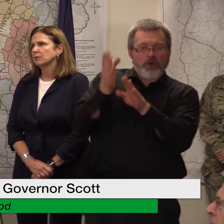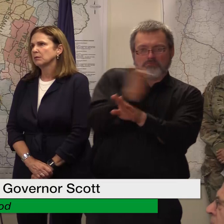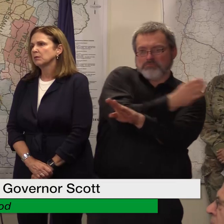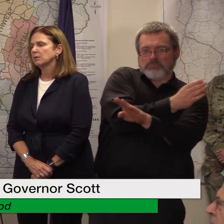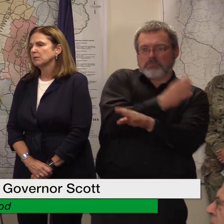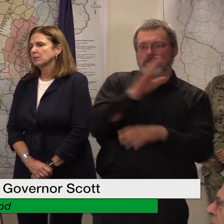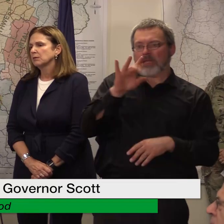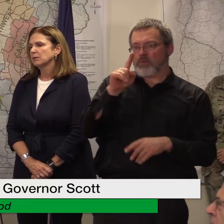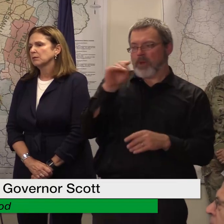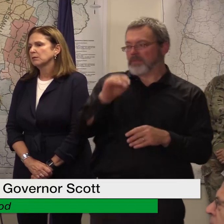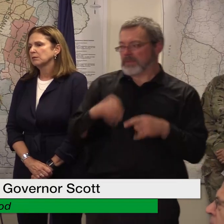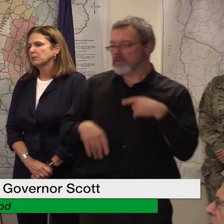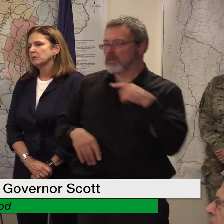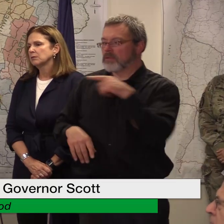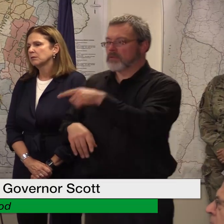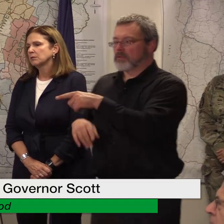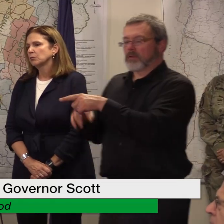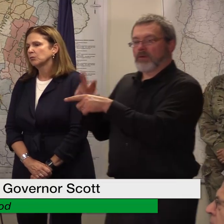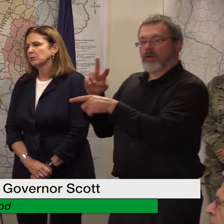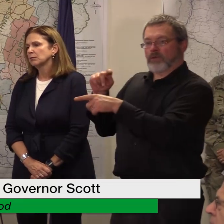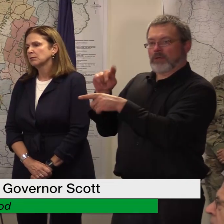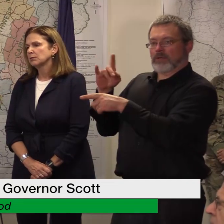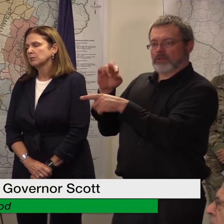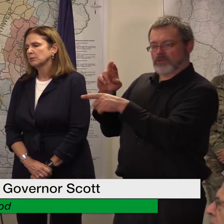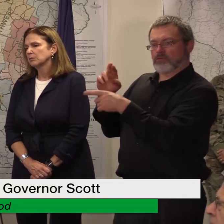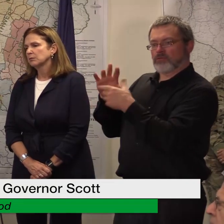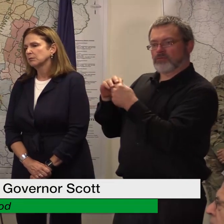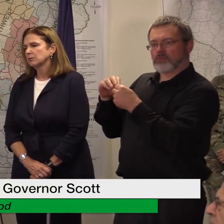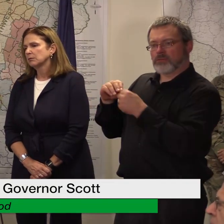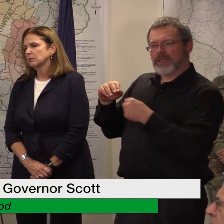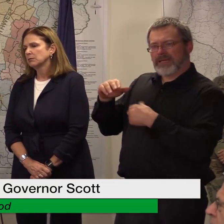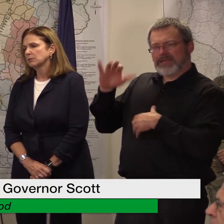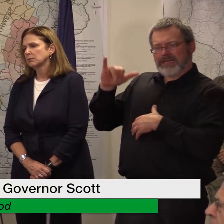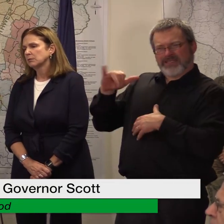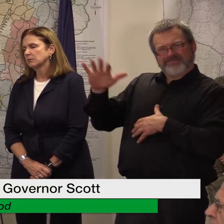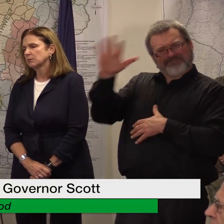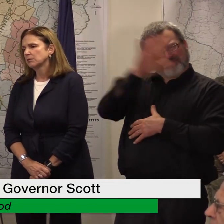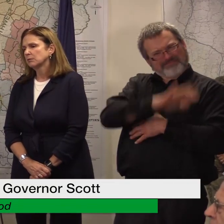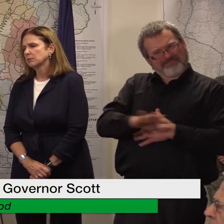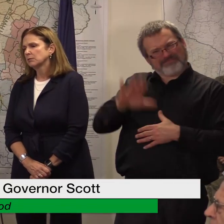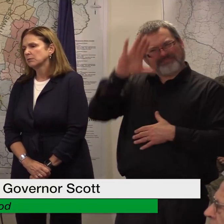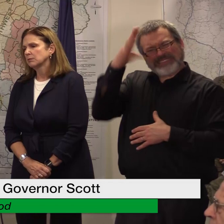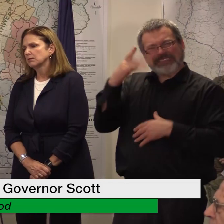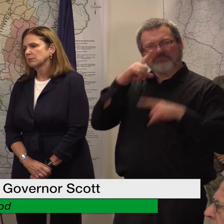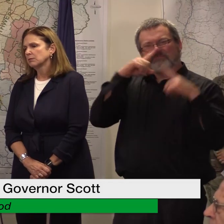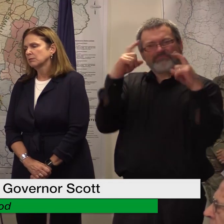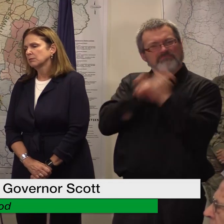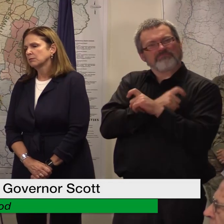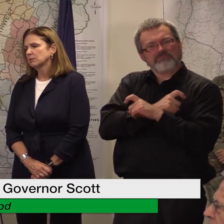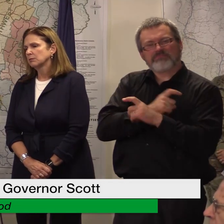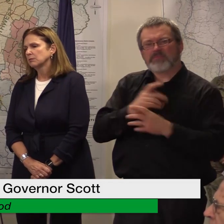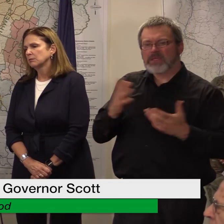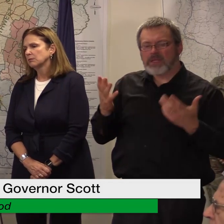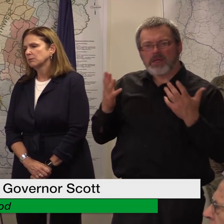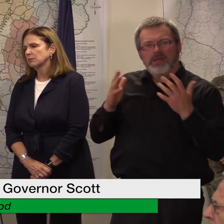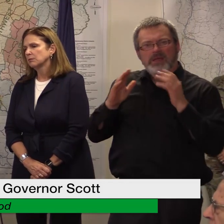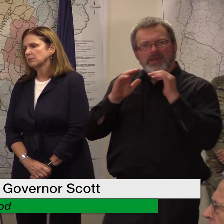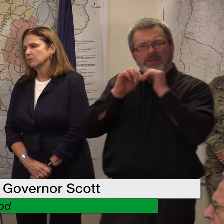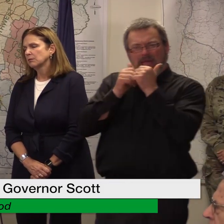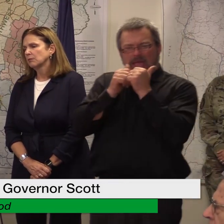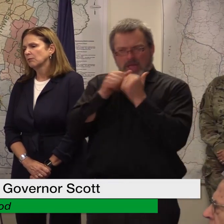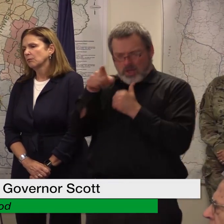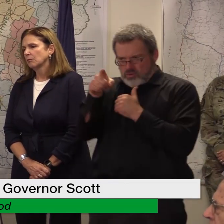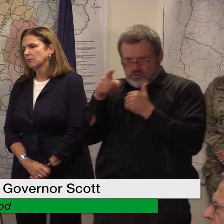with to allocate this money is there any kind of weight that will um prioritize money for small